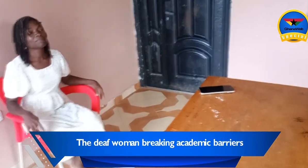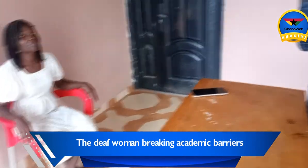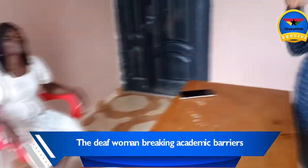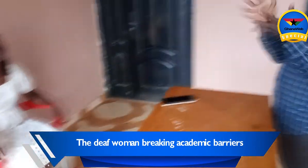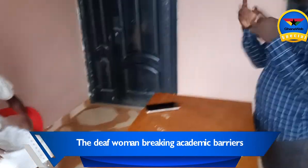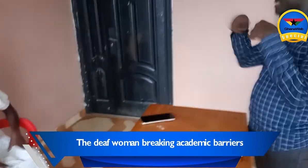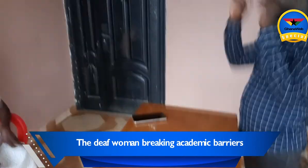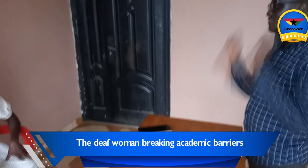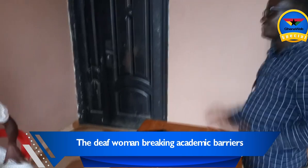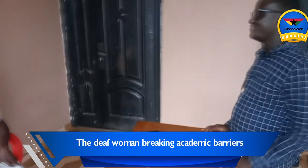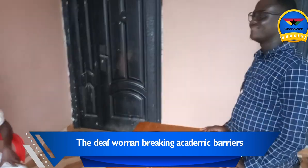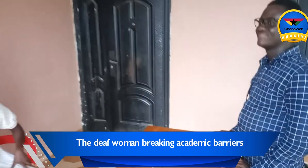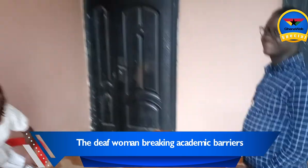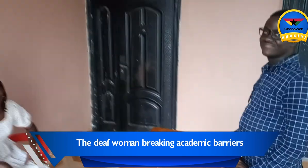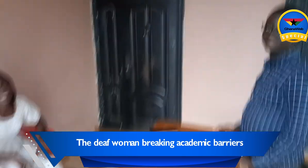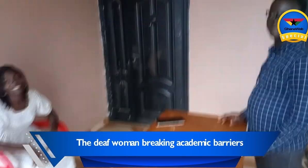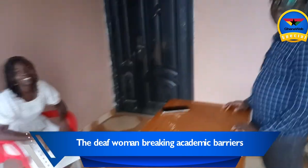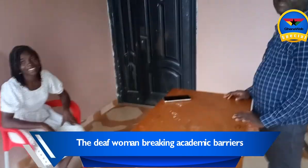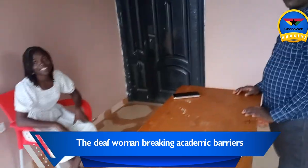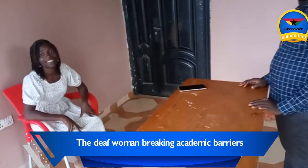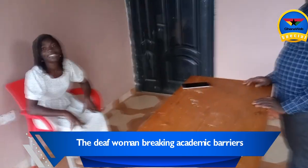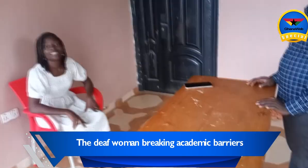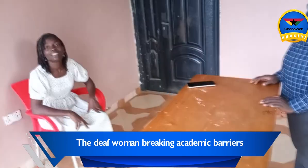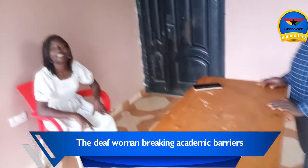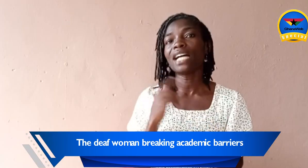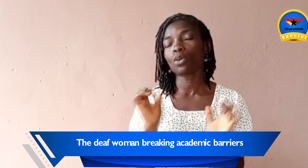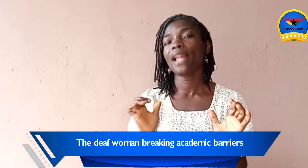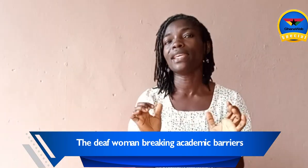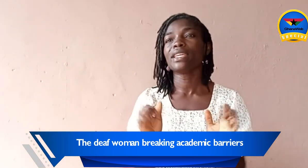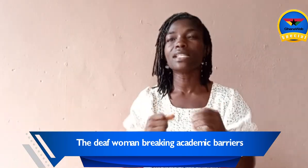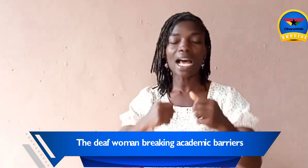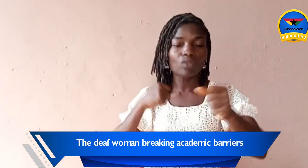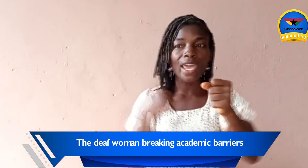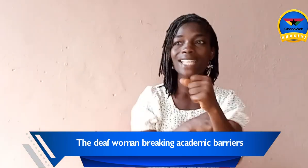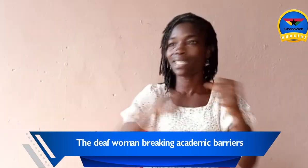this interpreter here, he fights for me actually, he's advocating,